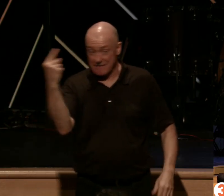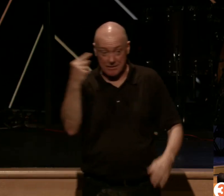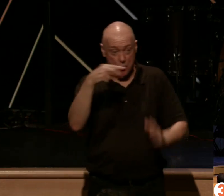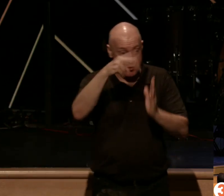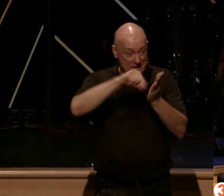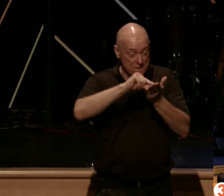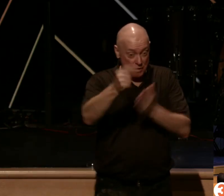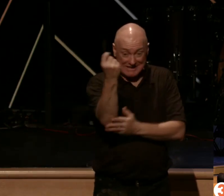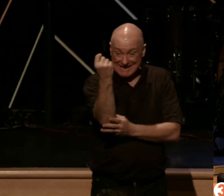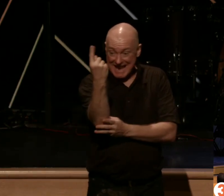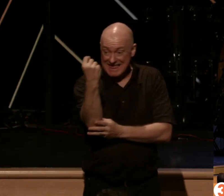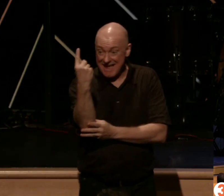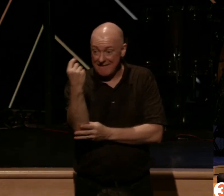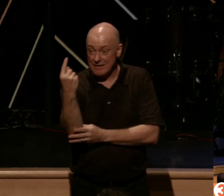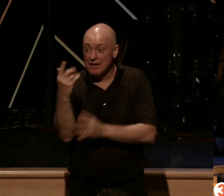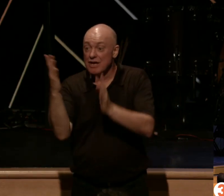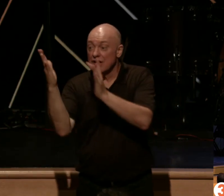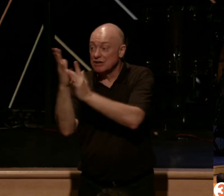Verse 11, Jesus continues.